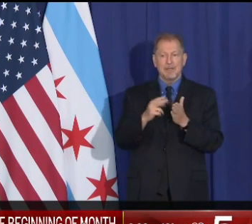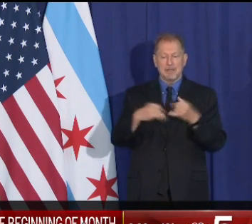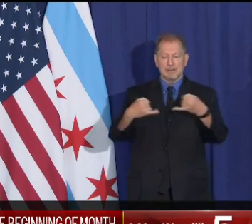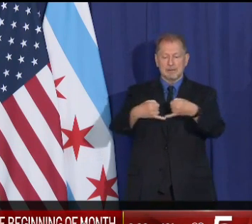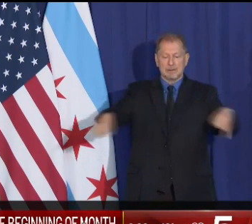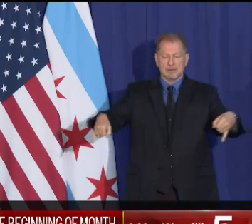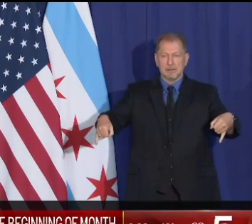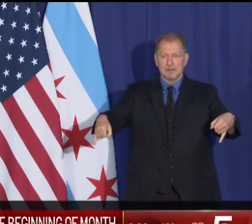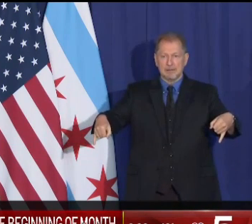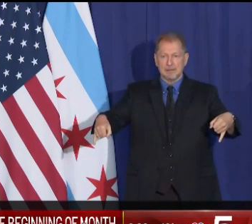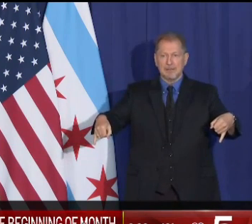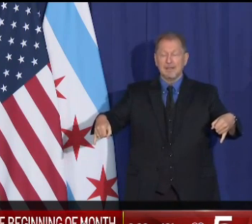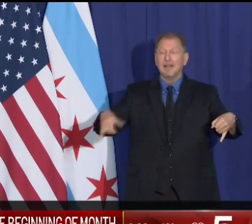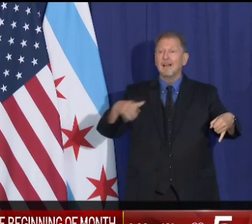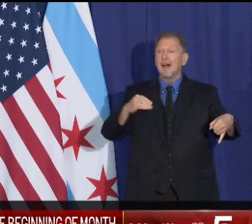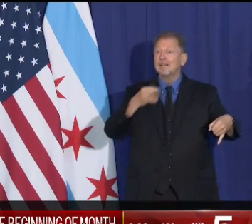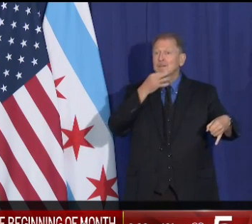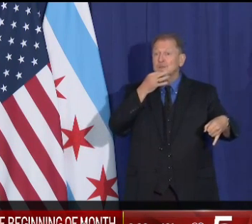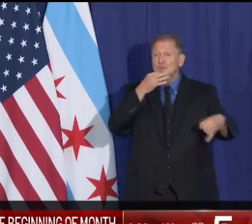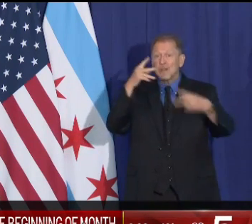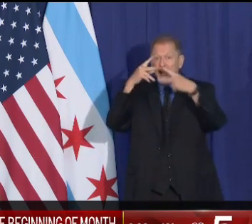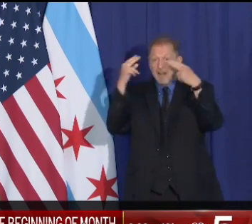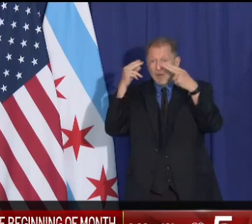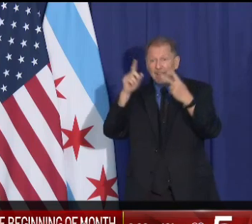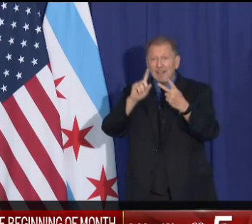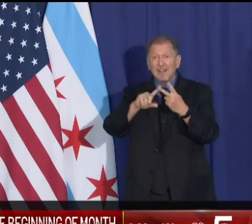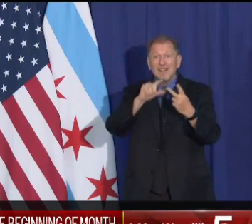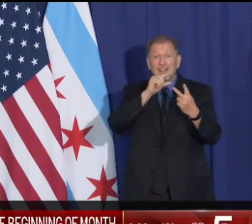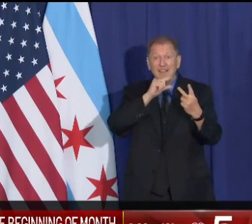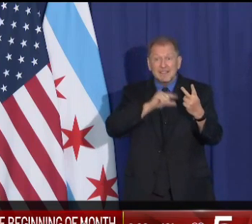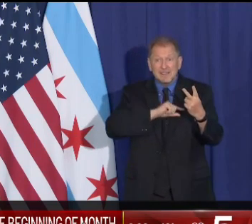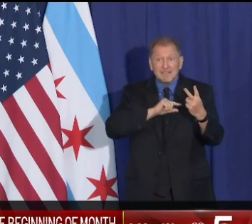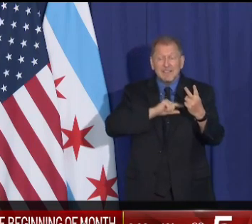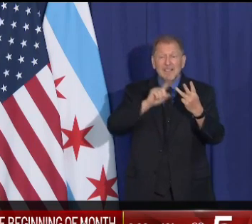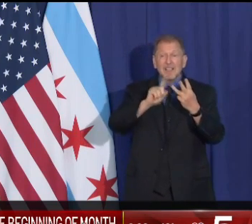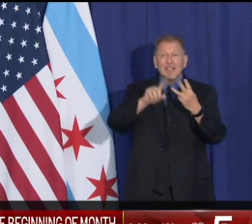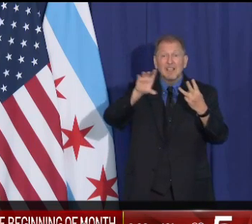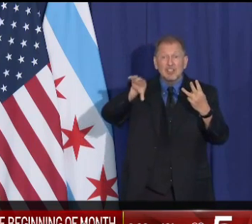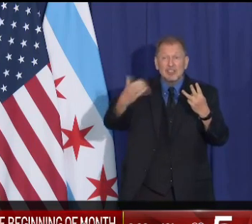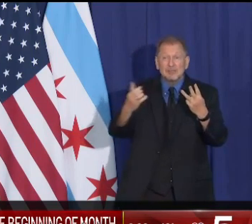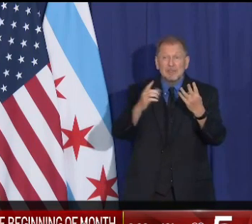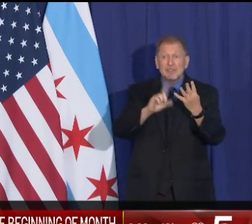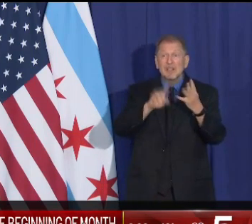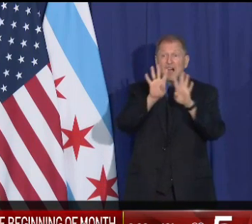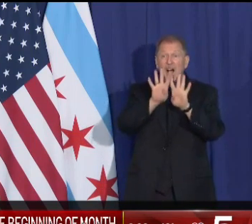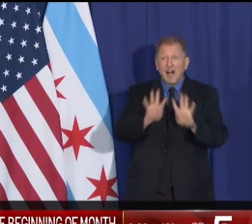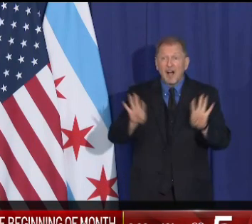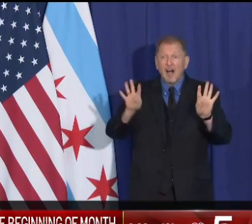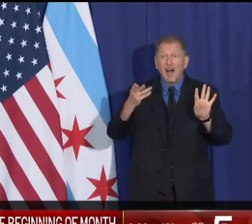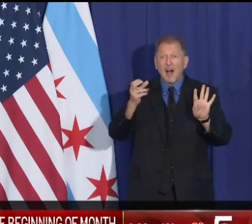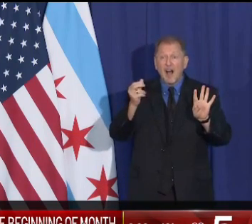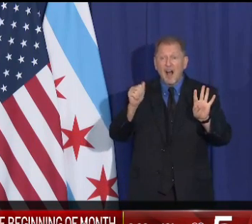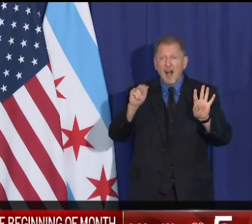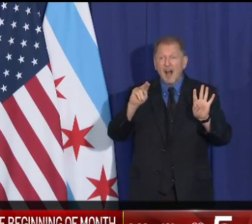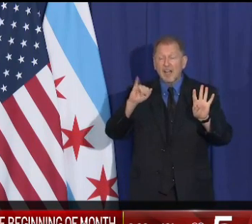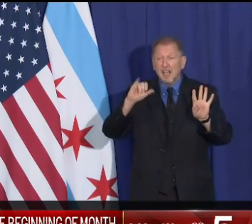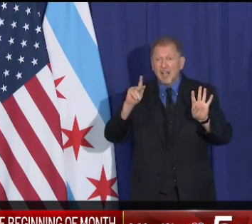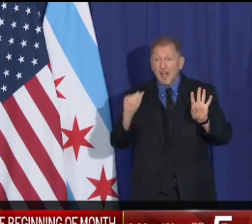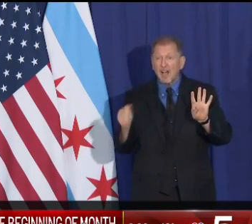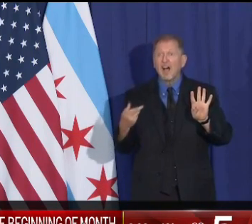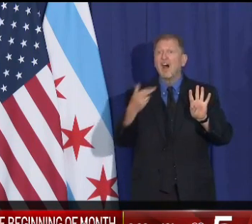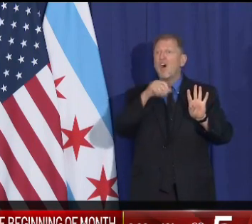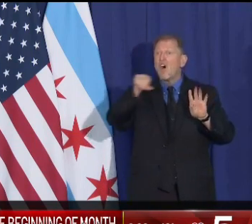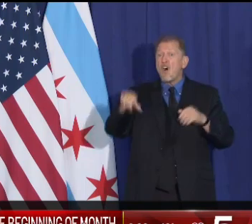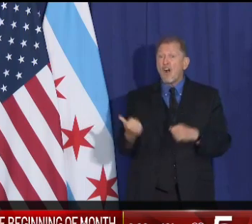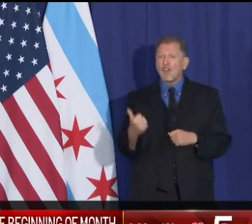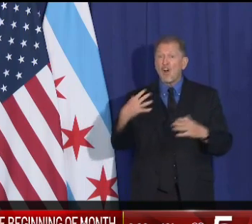Halloween and then Thanksgiving and then Christmas and Hanukkah and other holidays, we have to be